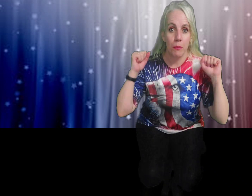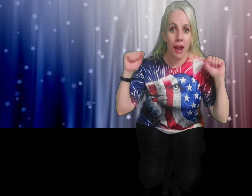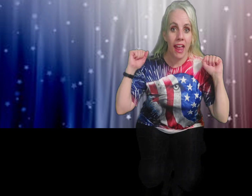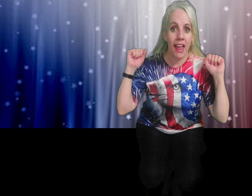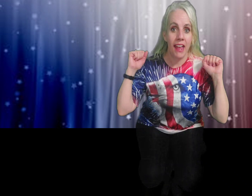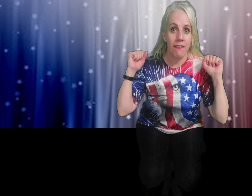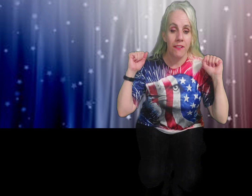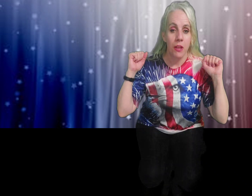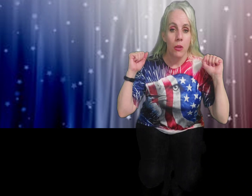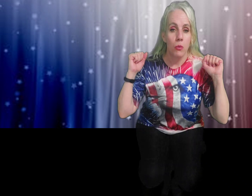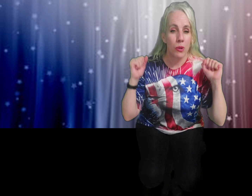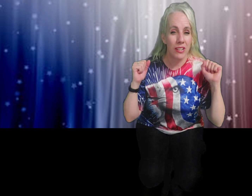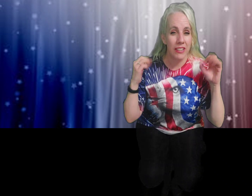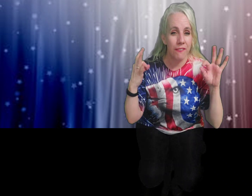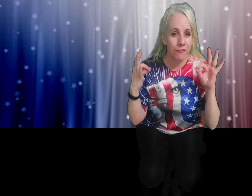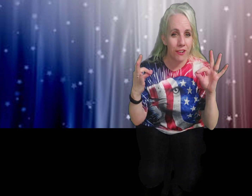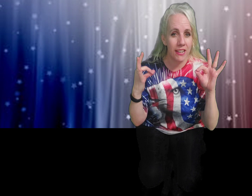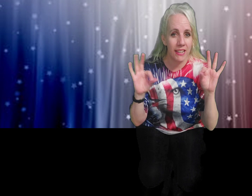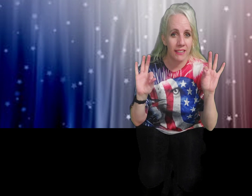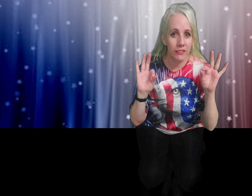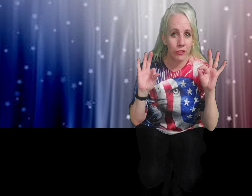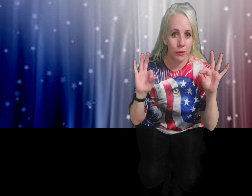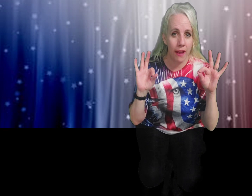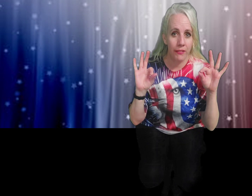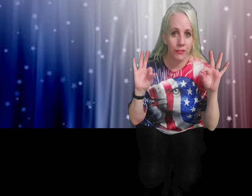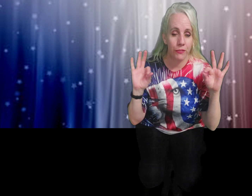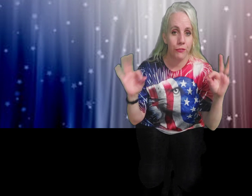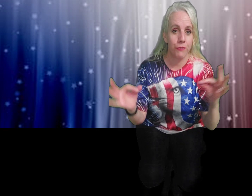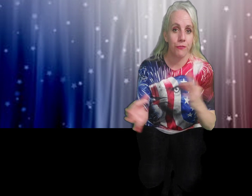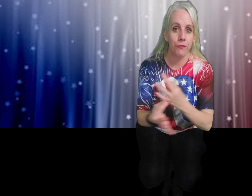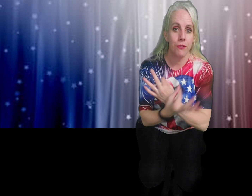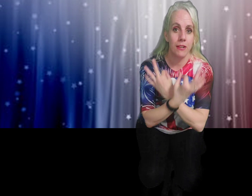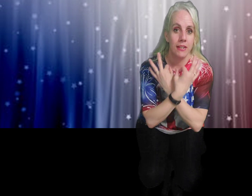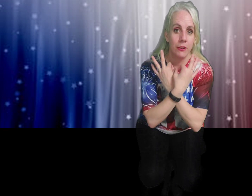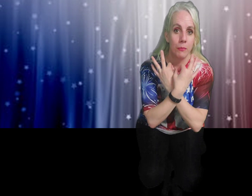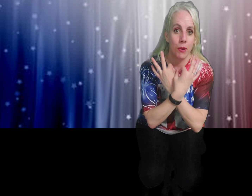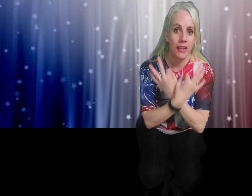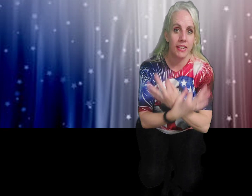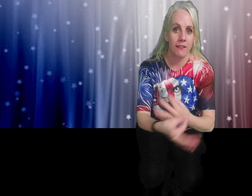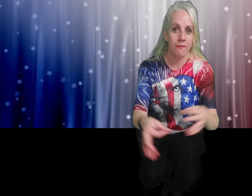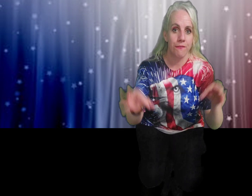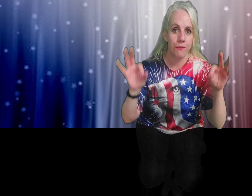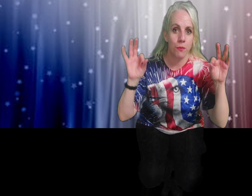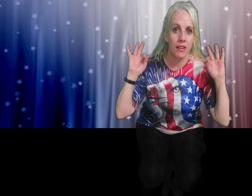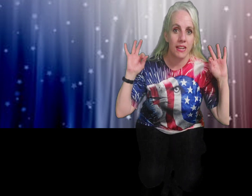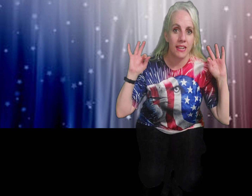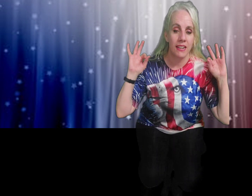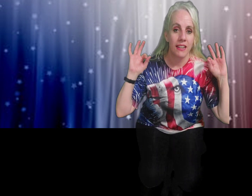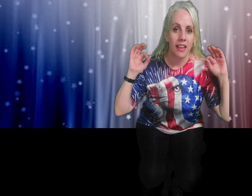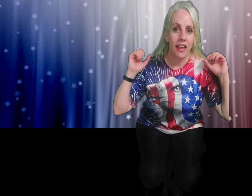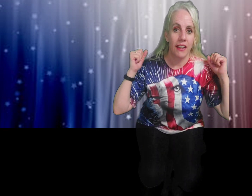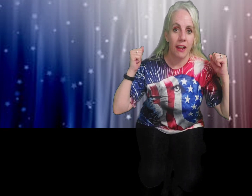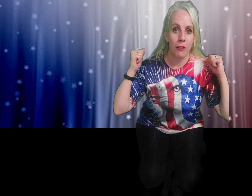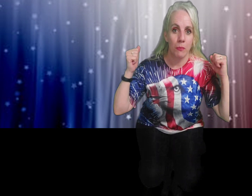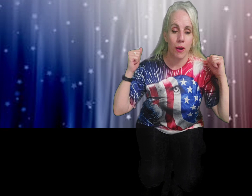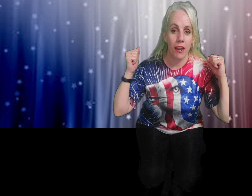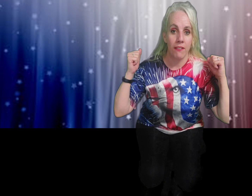brave. Really, free is two S for free. You're breaking free. And now you're brave.